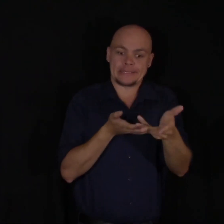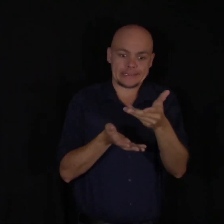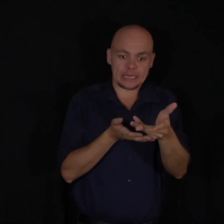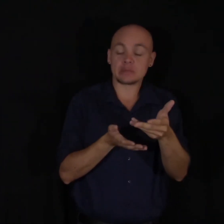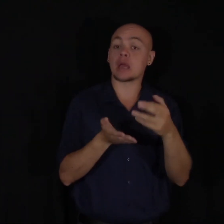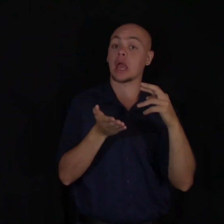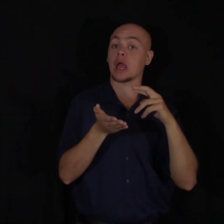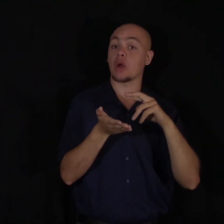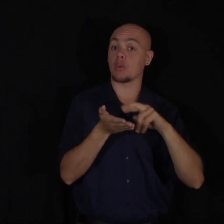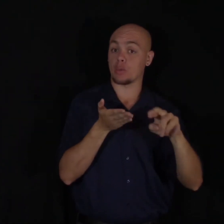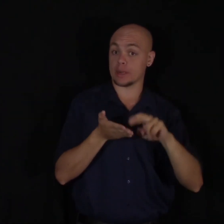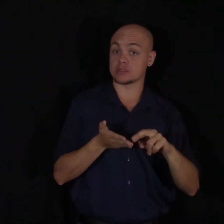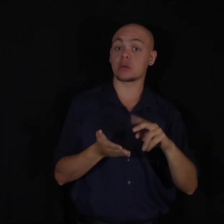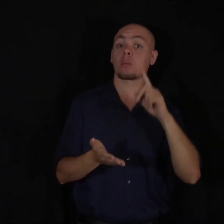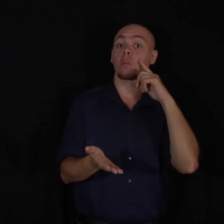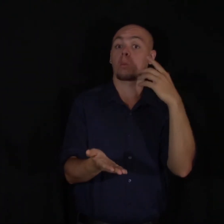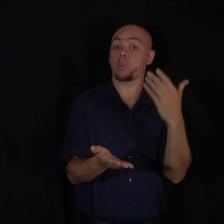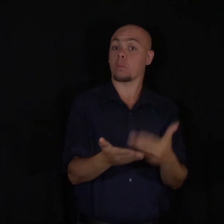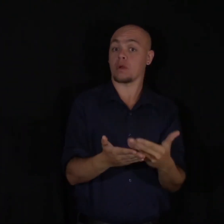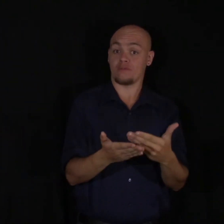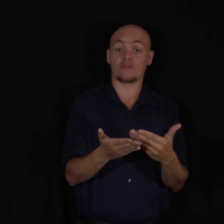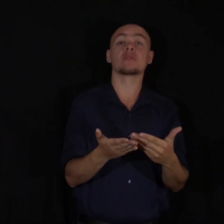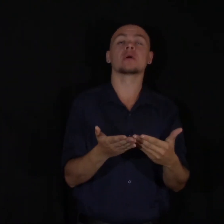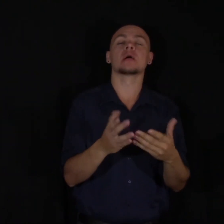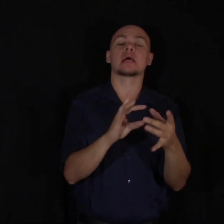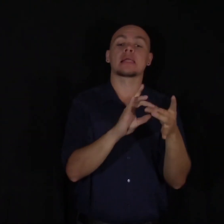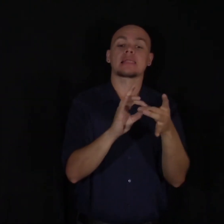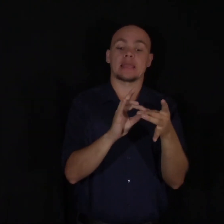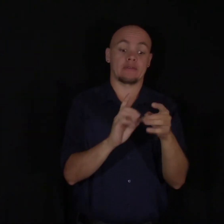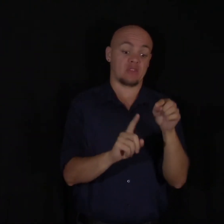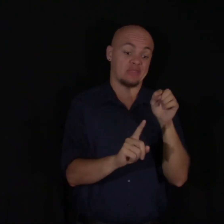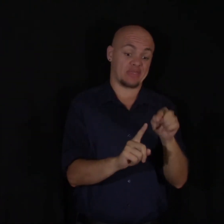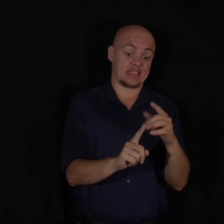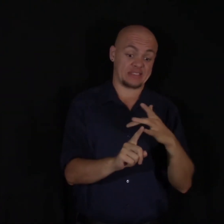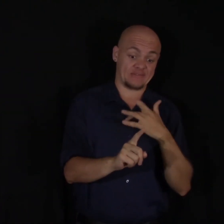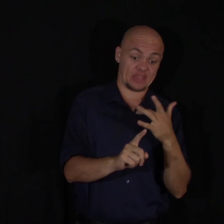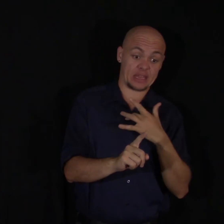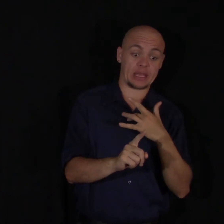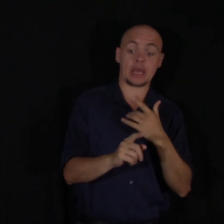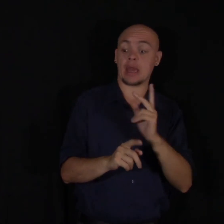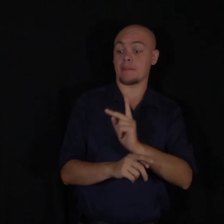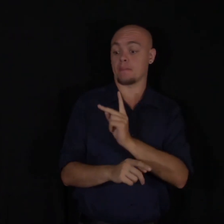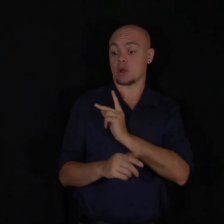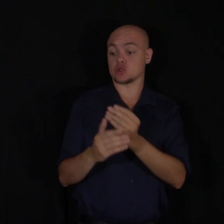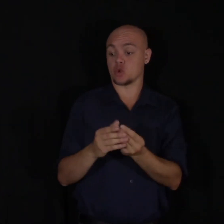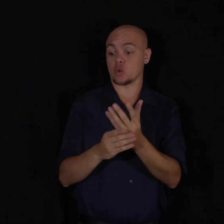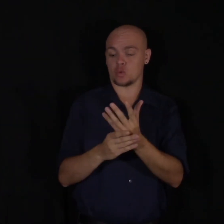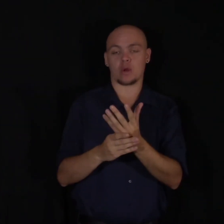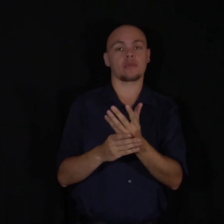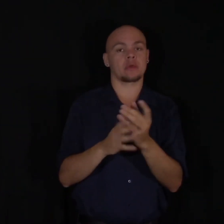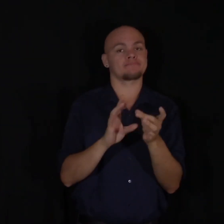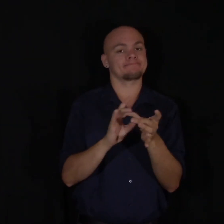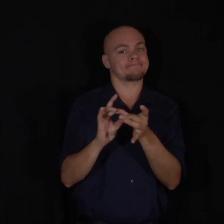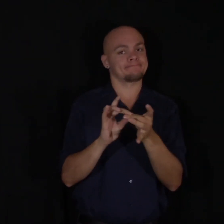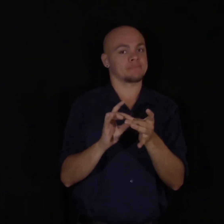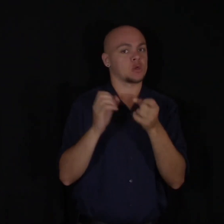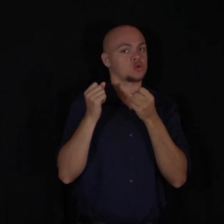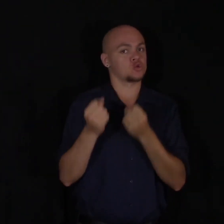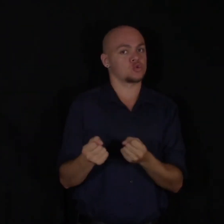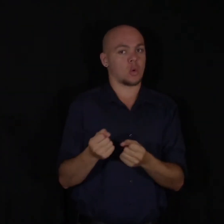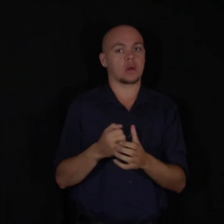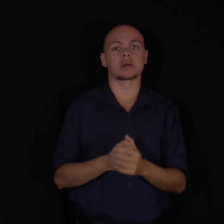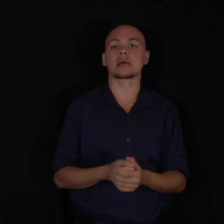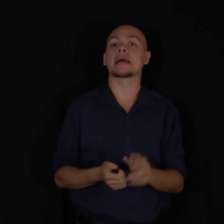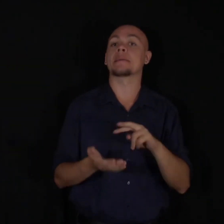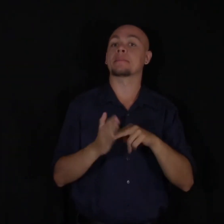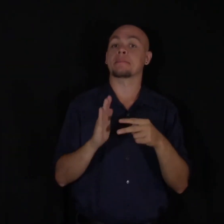research has shown a high link between being in this state and personal growth. Because being in this state of flow allows you to reach